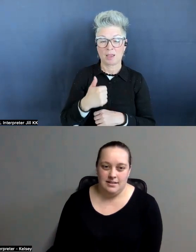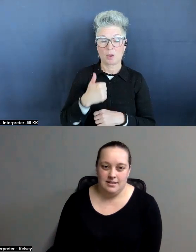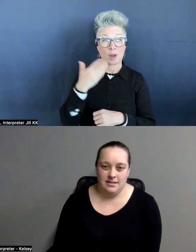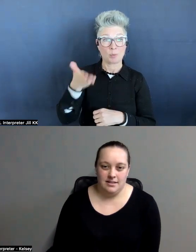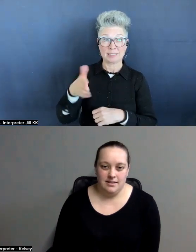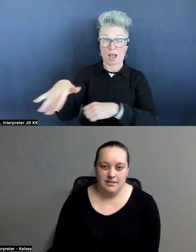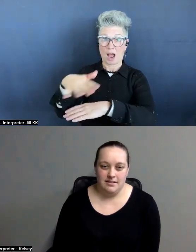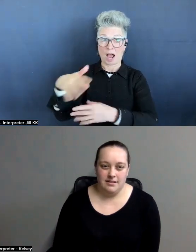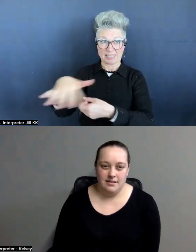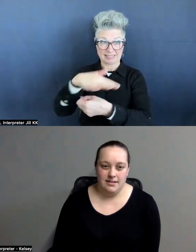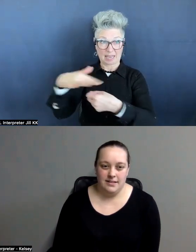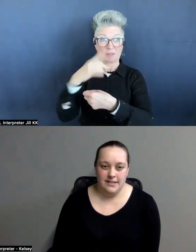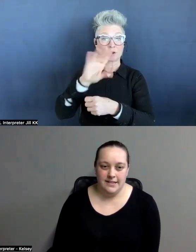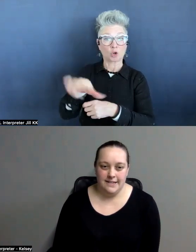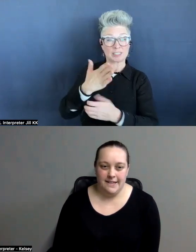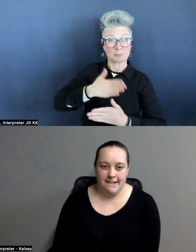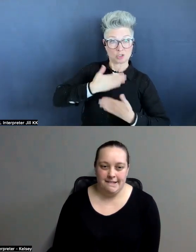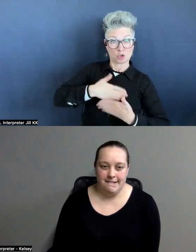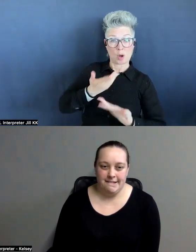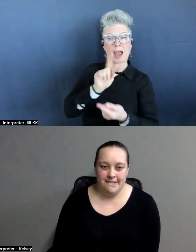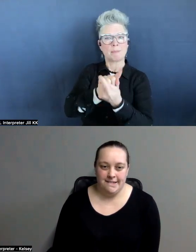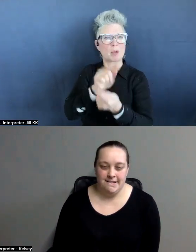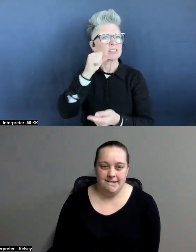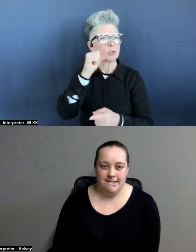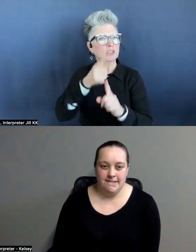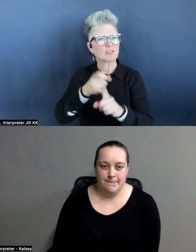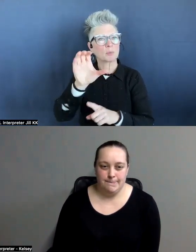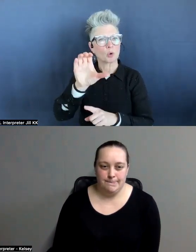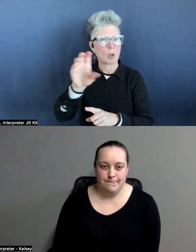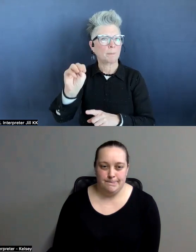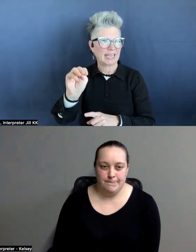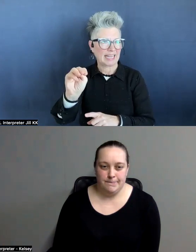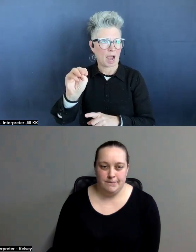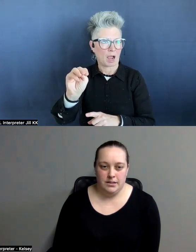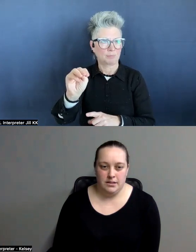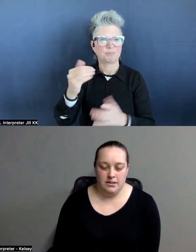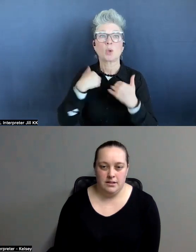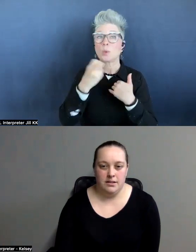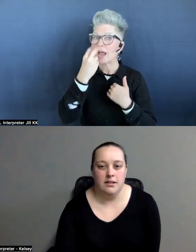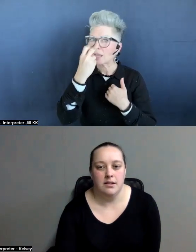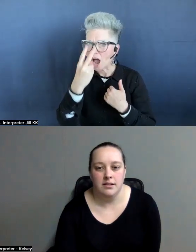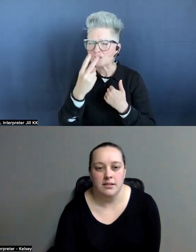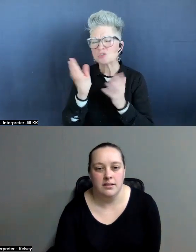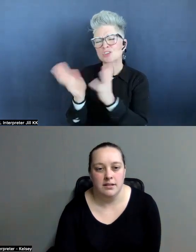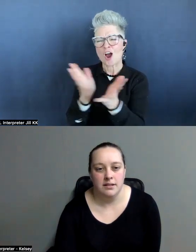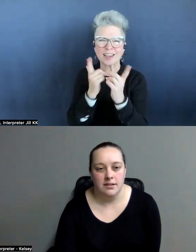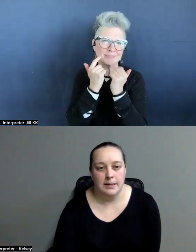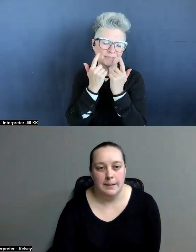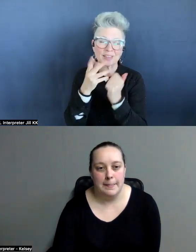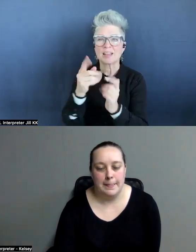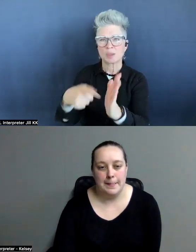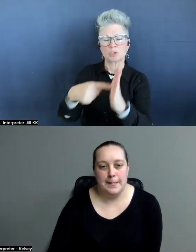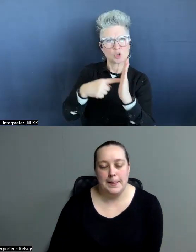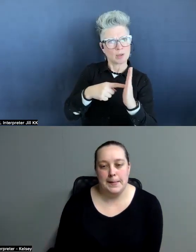Christmas Joy, I met with some girls from Crown Media and we had lunch and we were just talking and giggling and they were showing me pictures on their